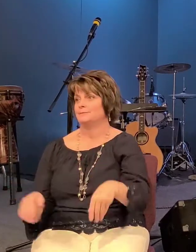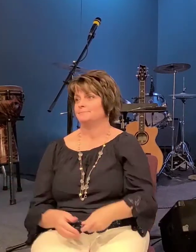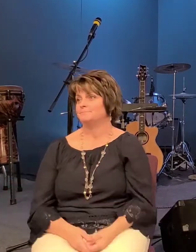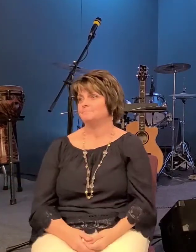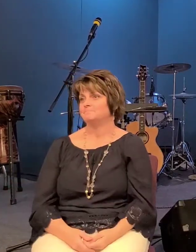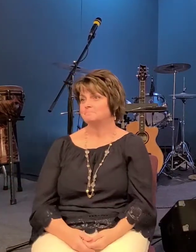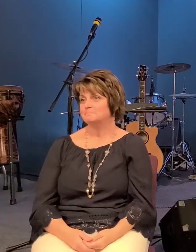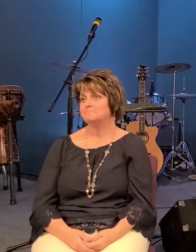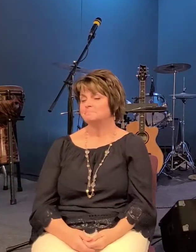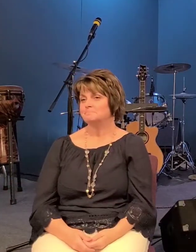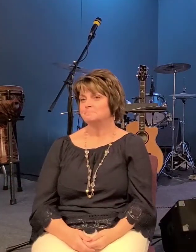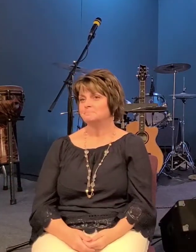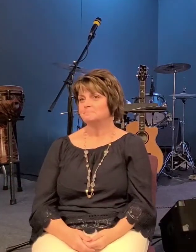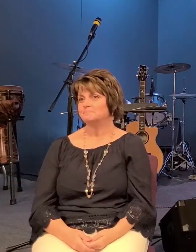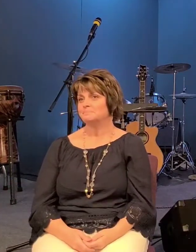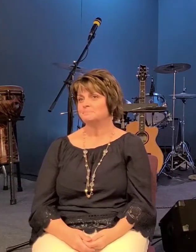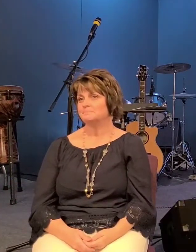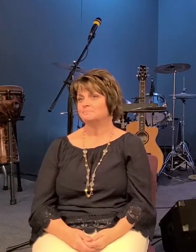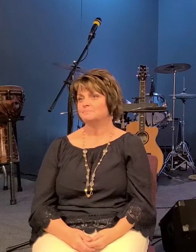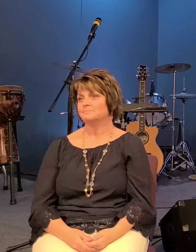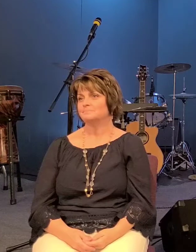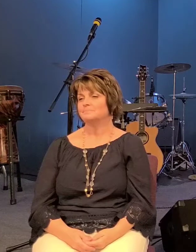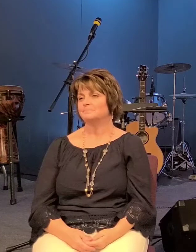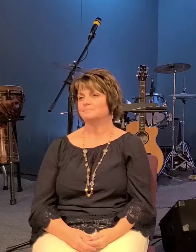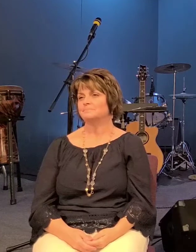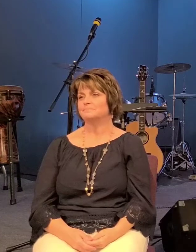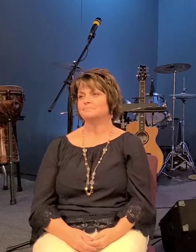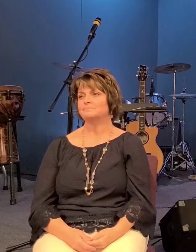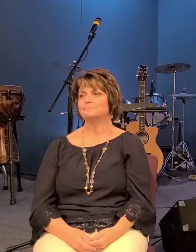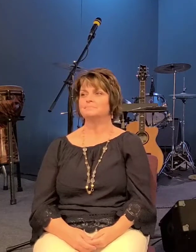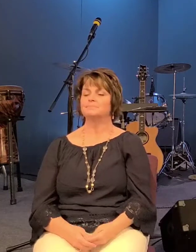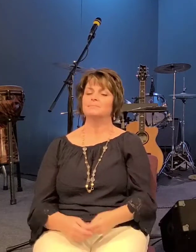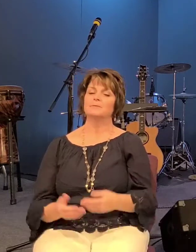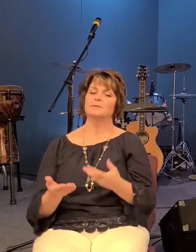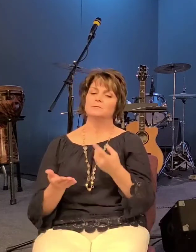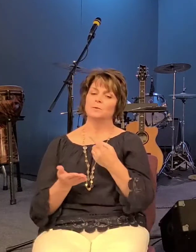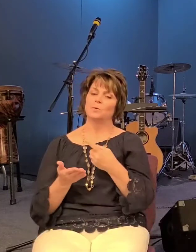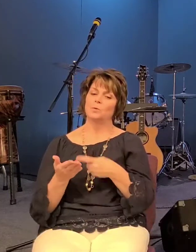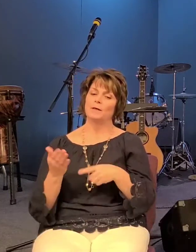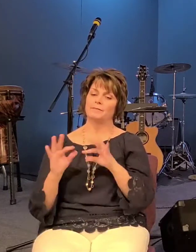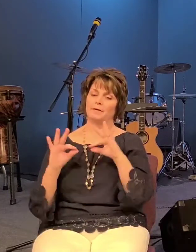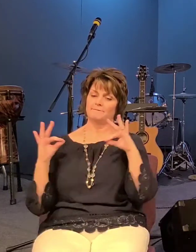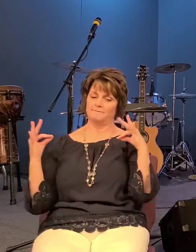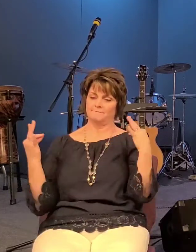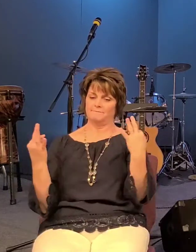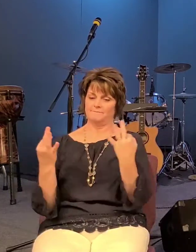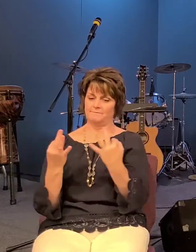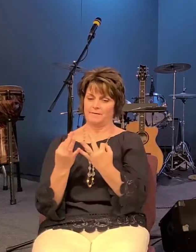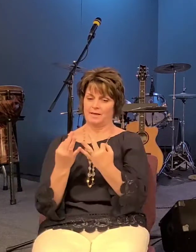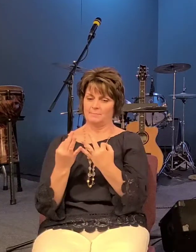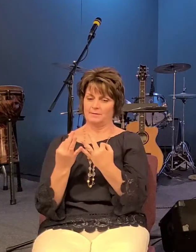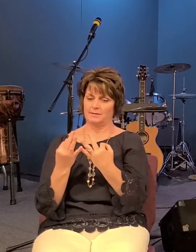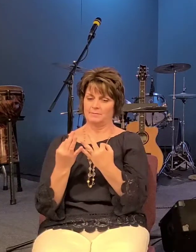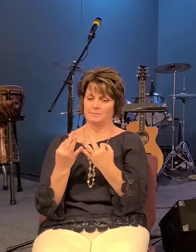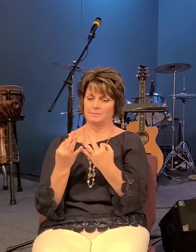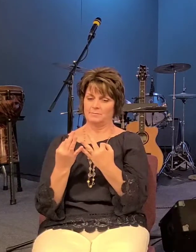so when we think in terms of what the family units look like in the first century